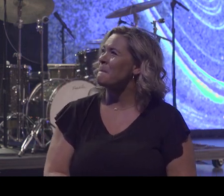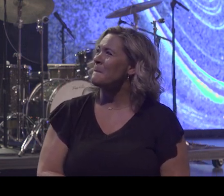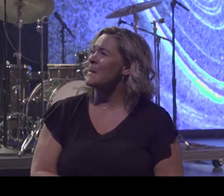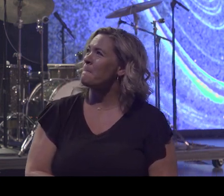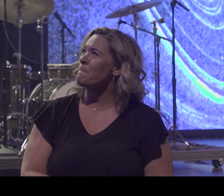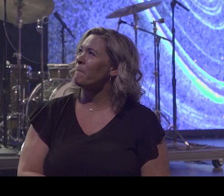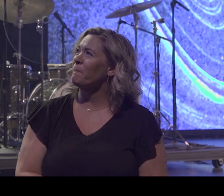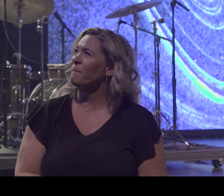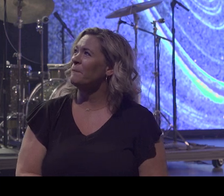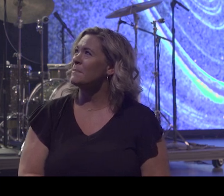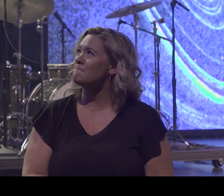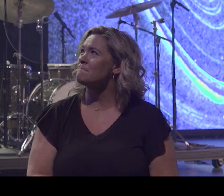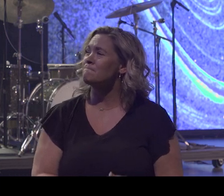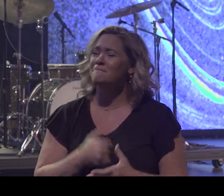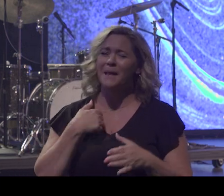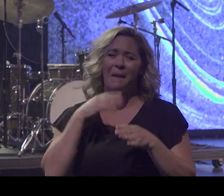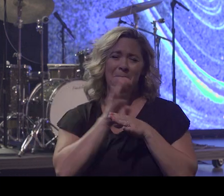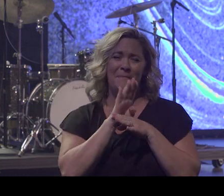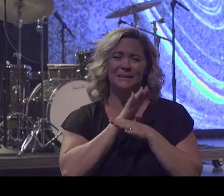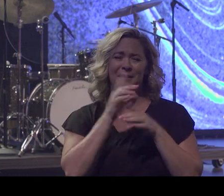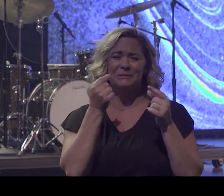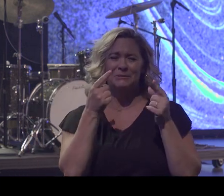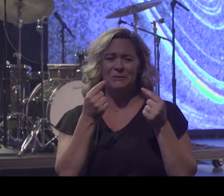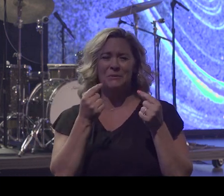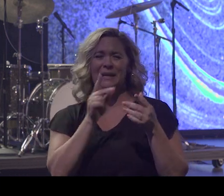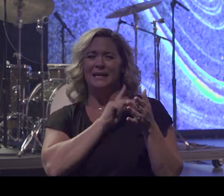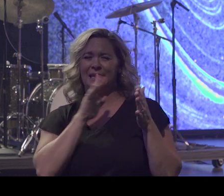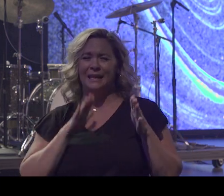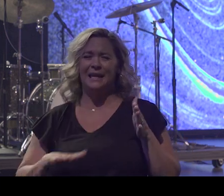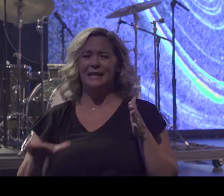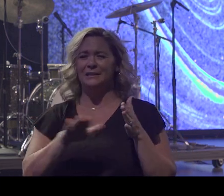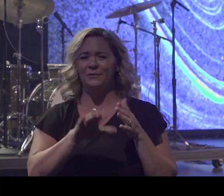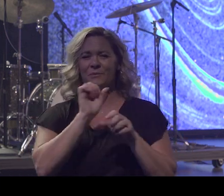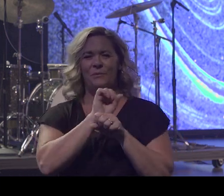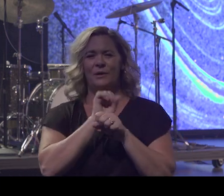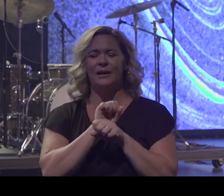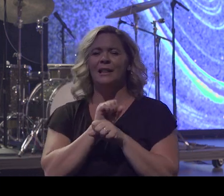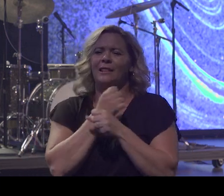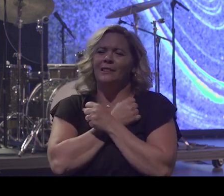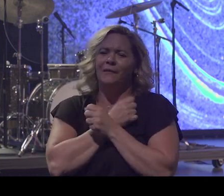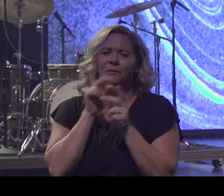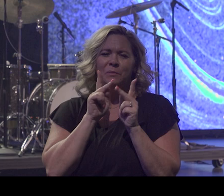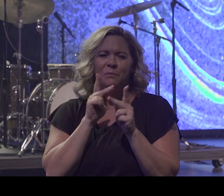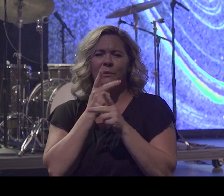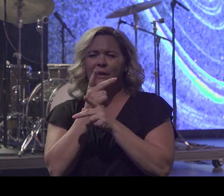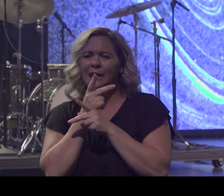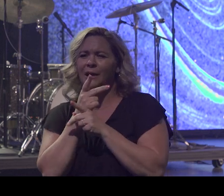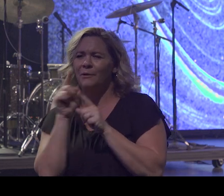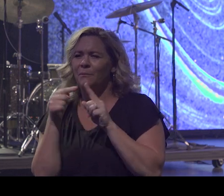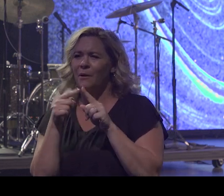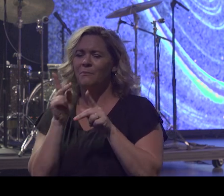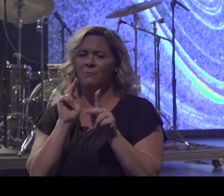I'm so busy doing kingdom work and loving on people and caring about people and not focusing on